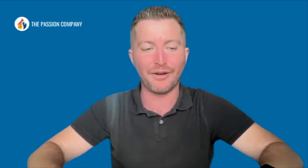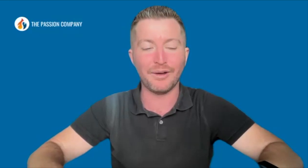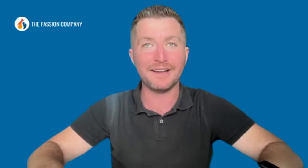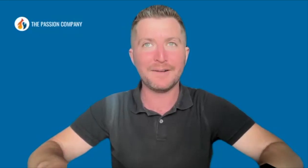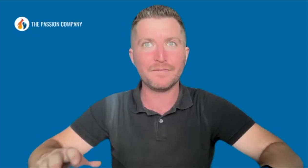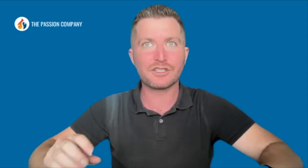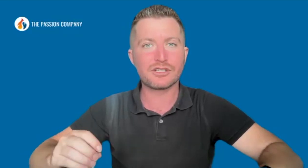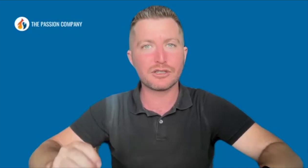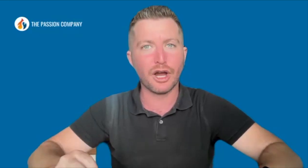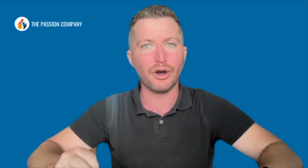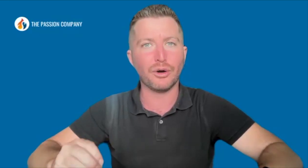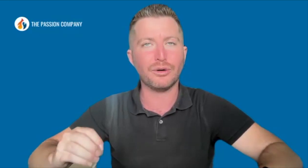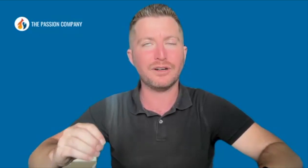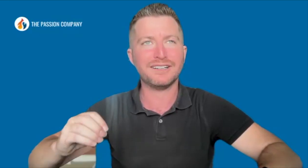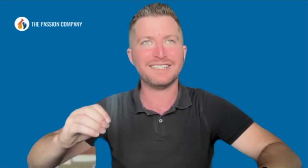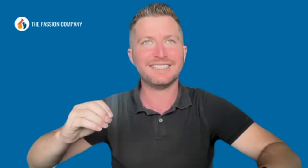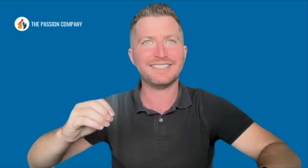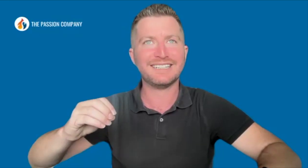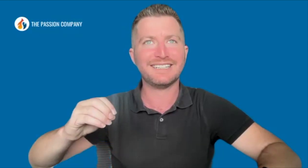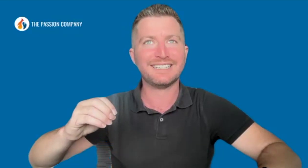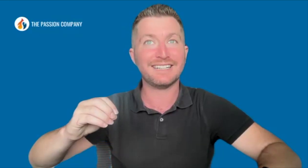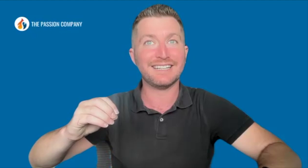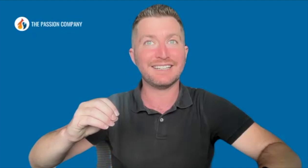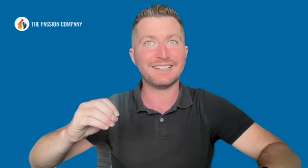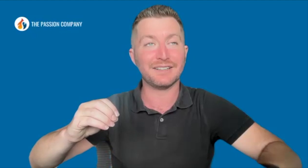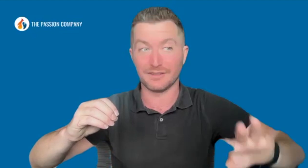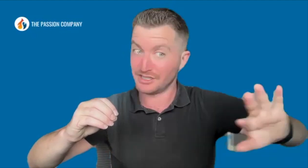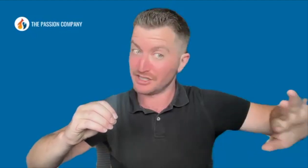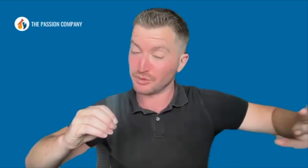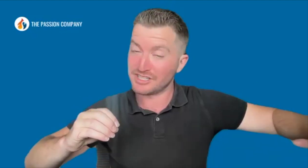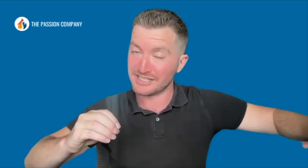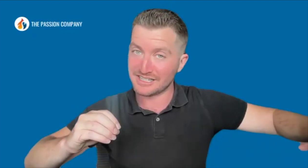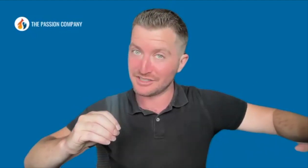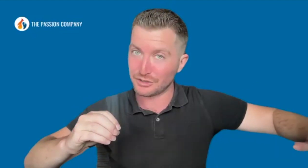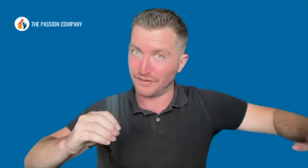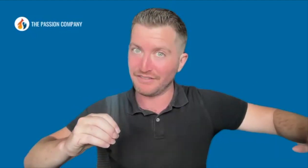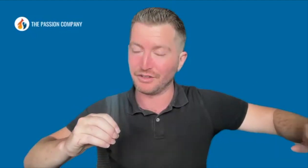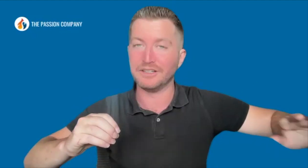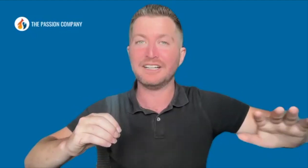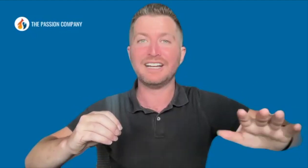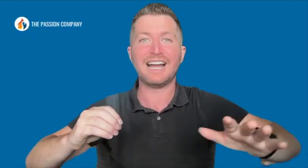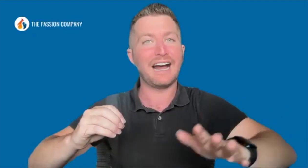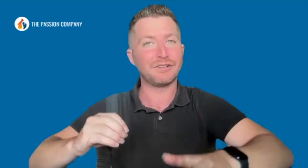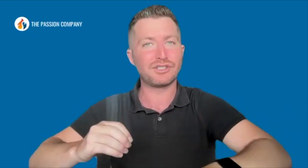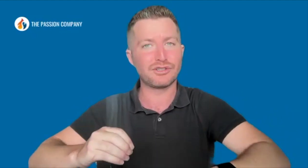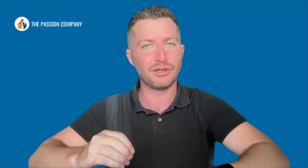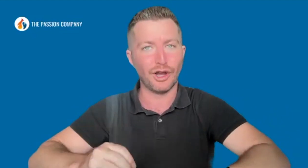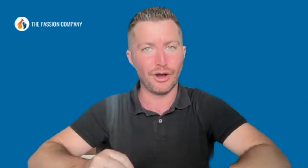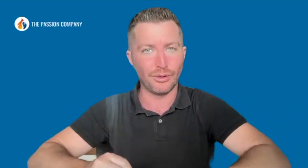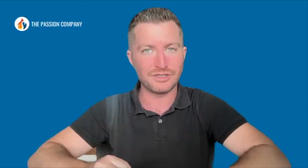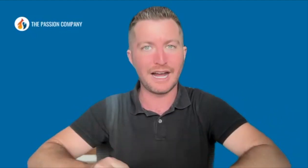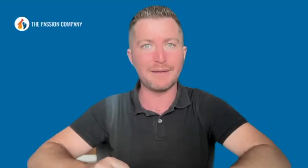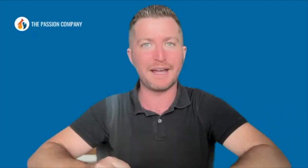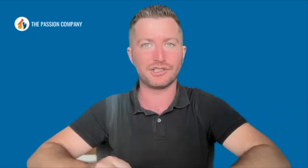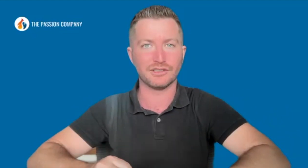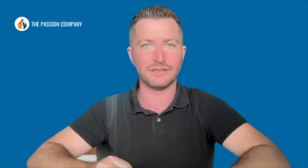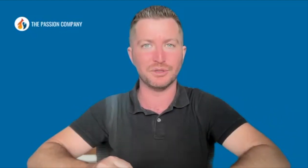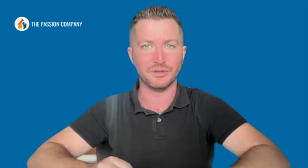slow, this is resisted in survival, how slow time actually moves